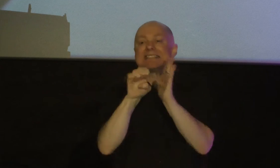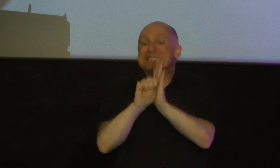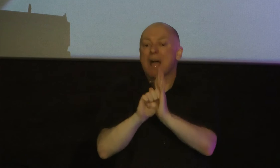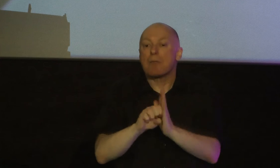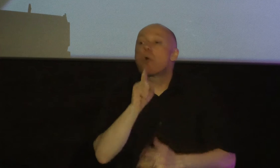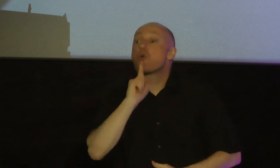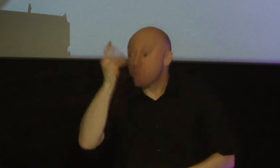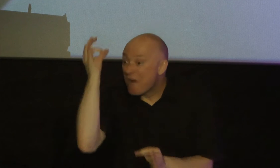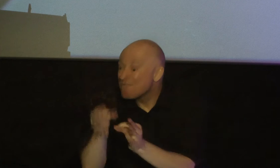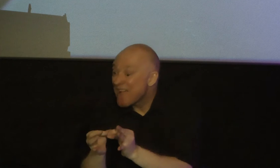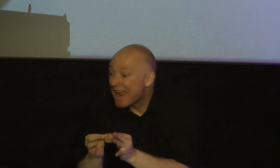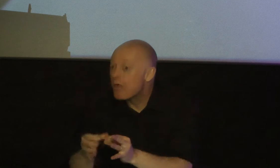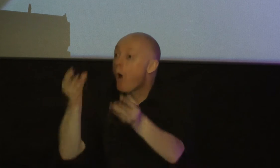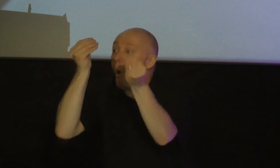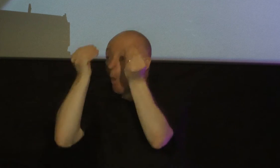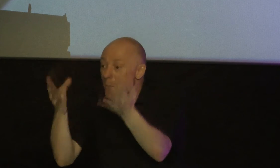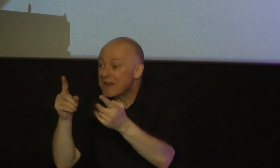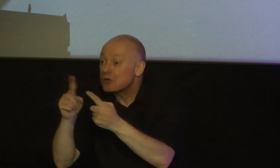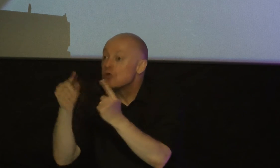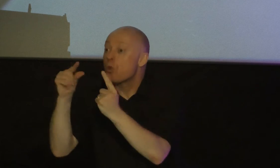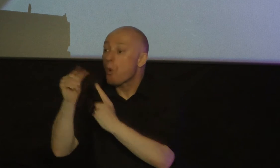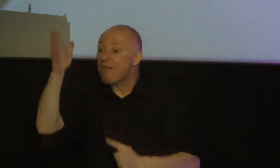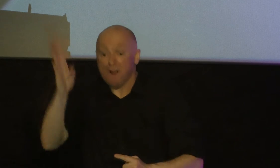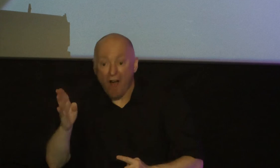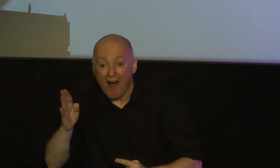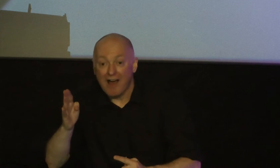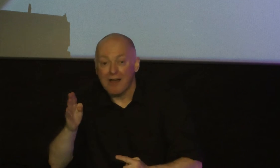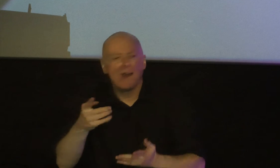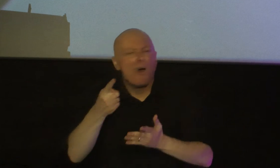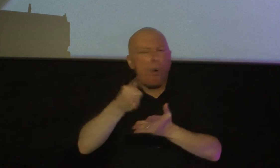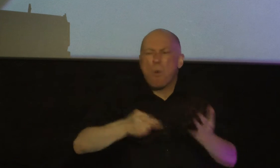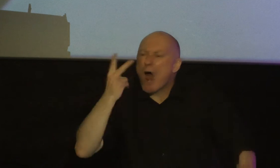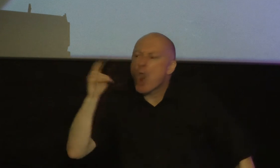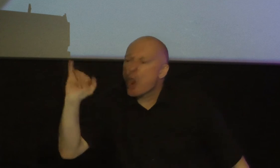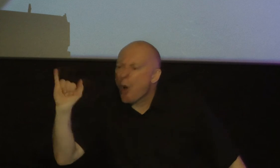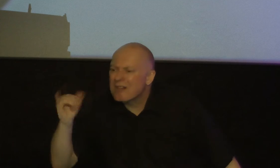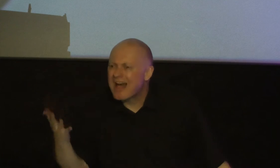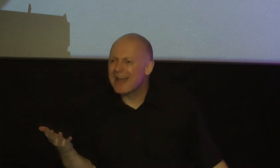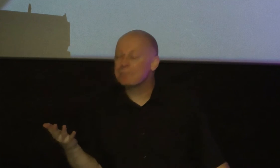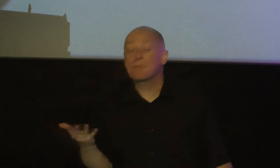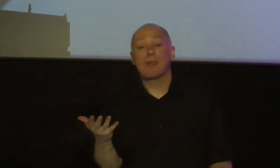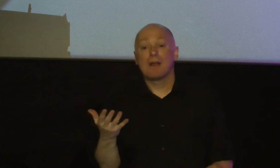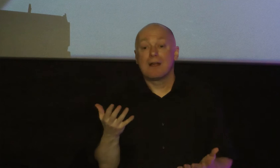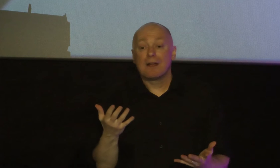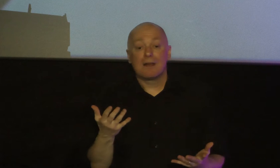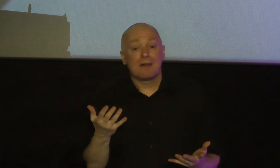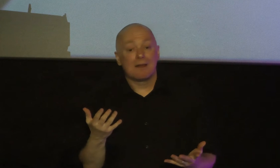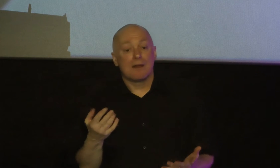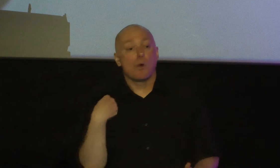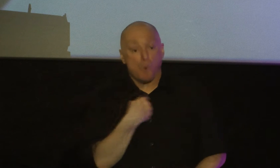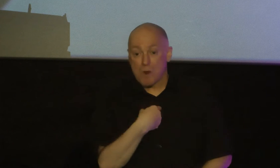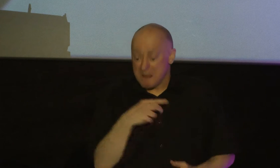faith obedient to the word of god what does it look like well it looks like this we are people who are